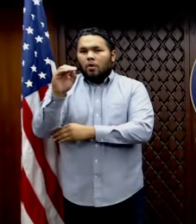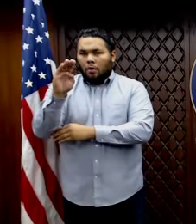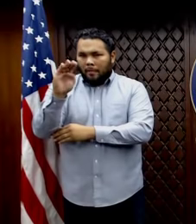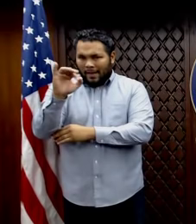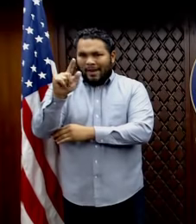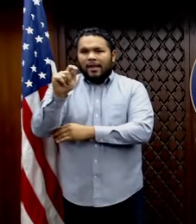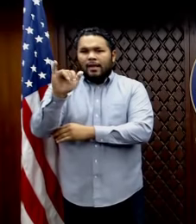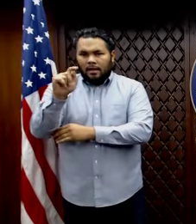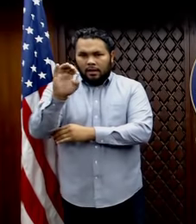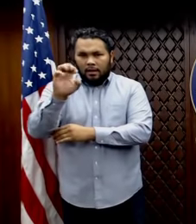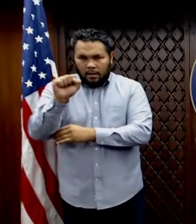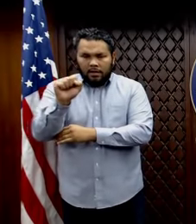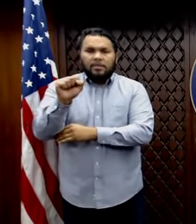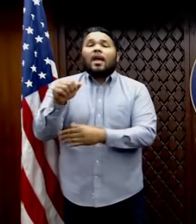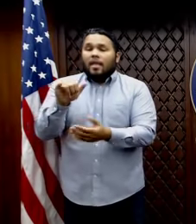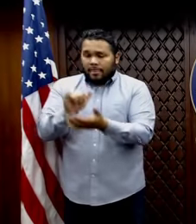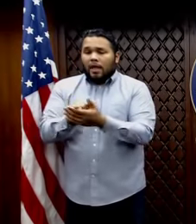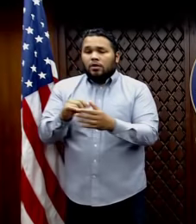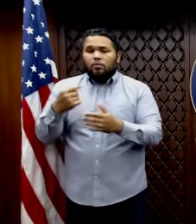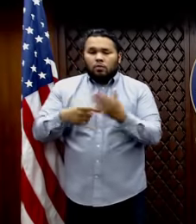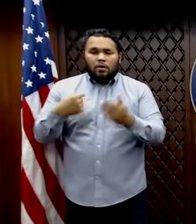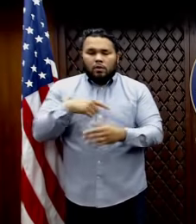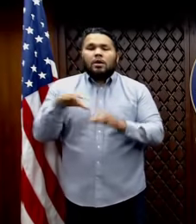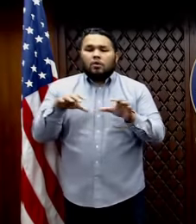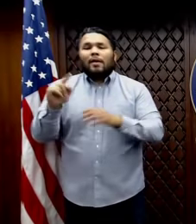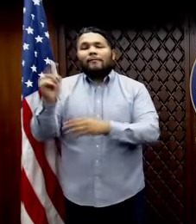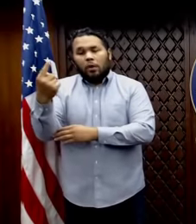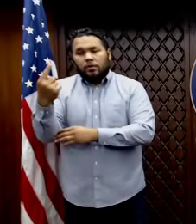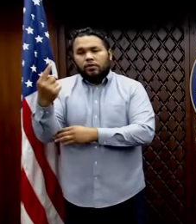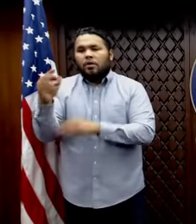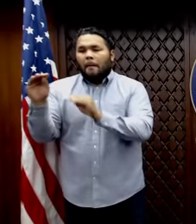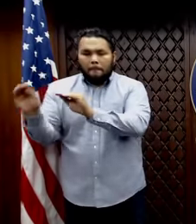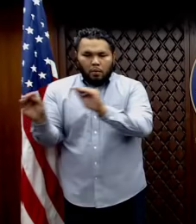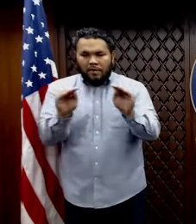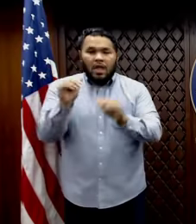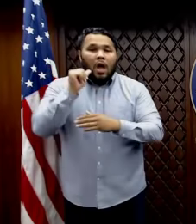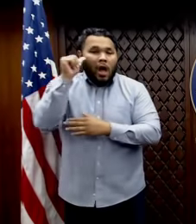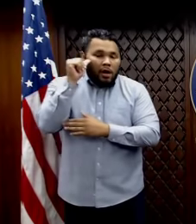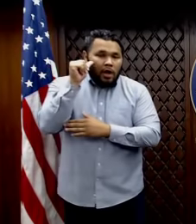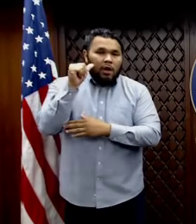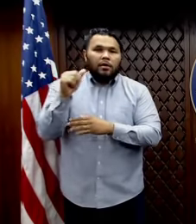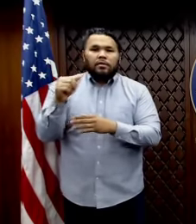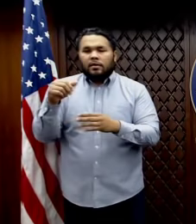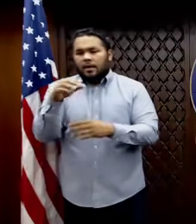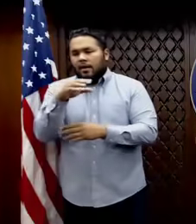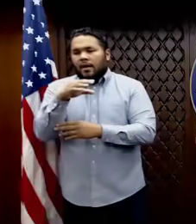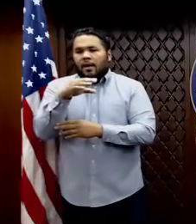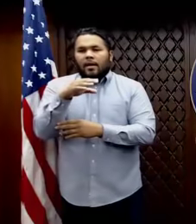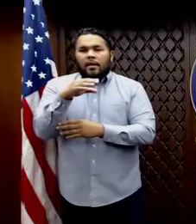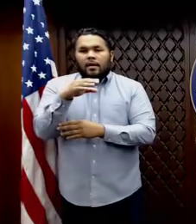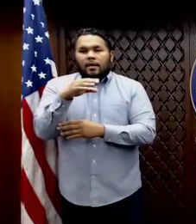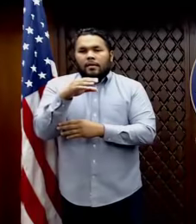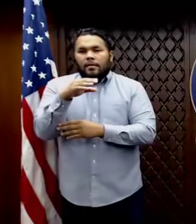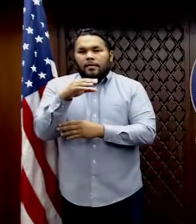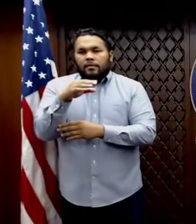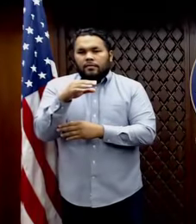doing first is moving the ICU patients, adult patients, and the telemetry adult patients. In terms of the